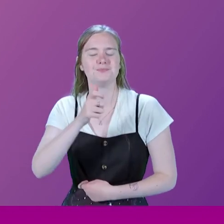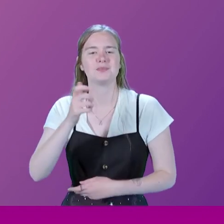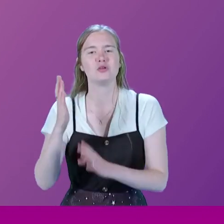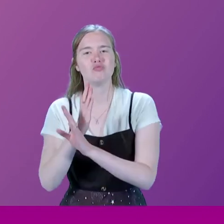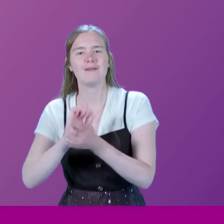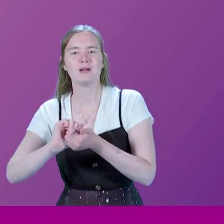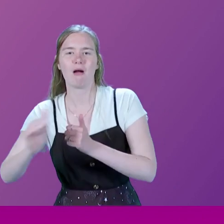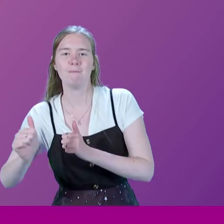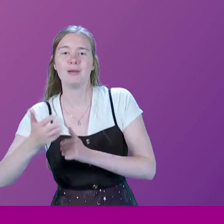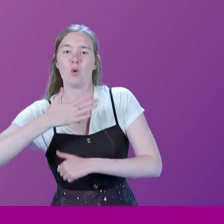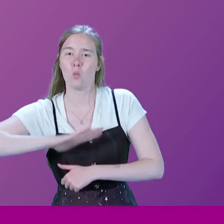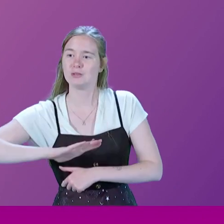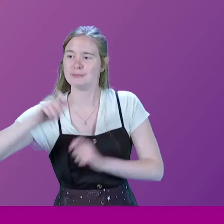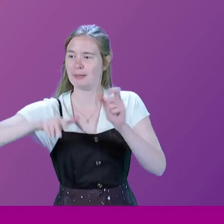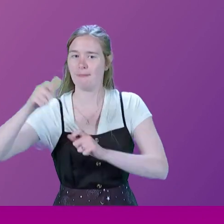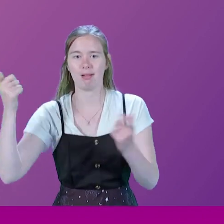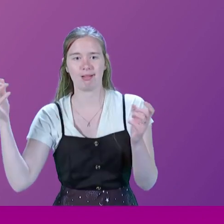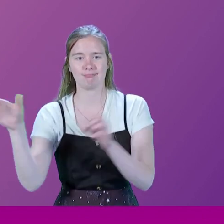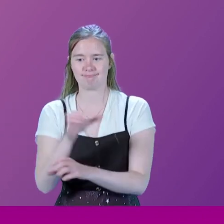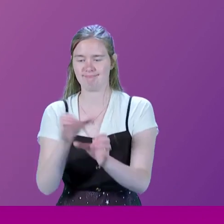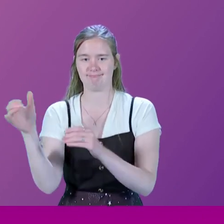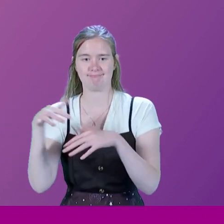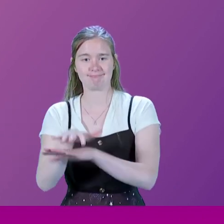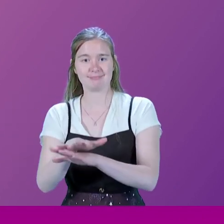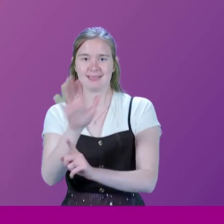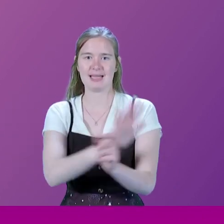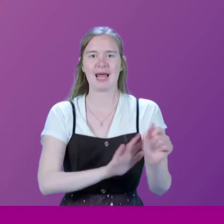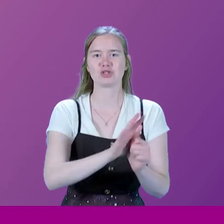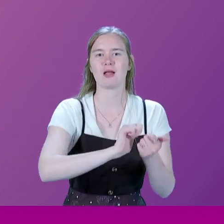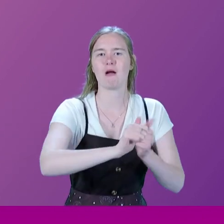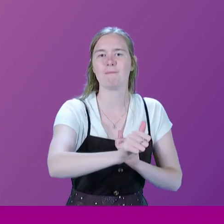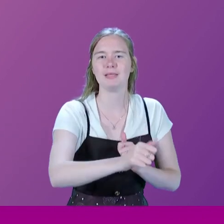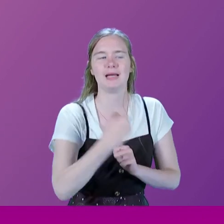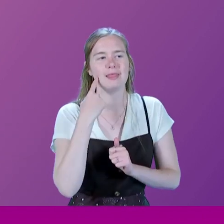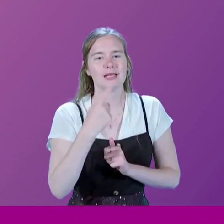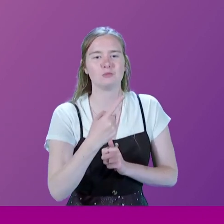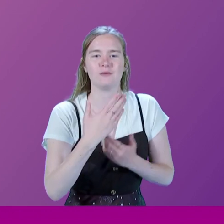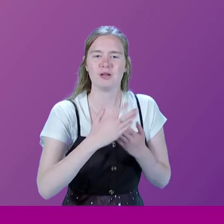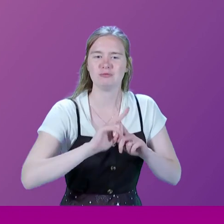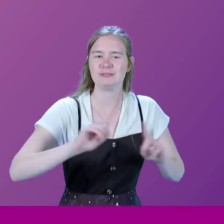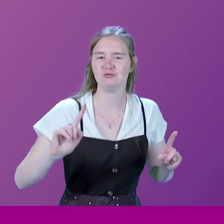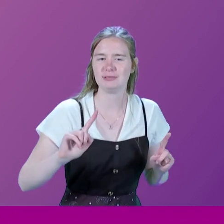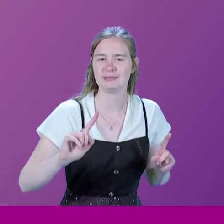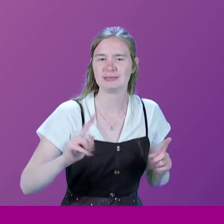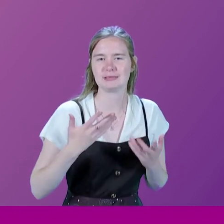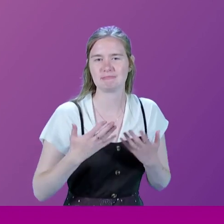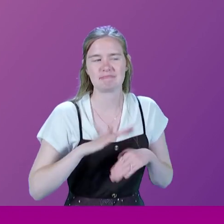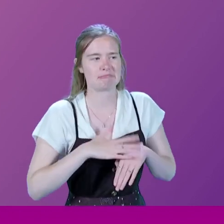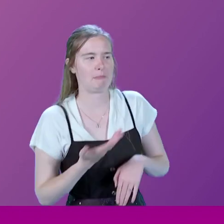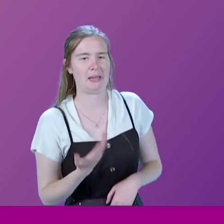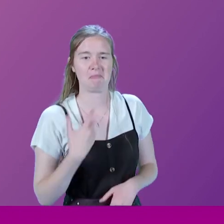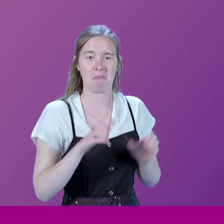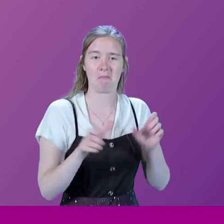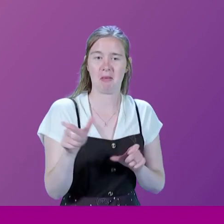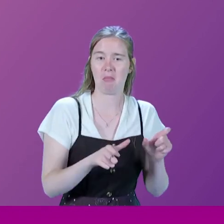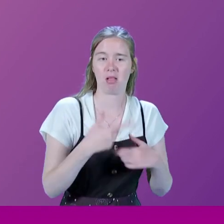companies did really want to have passengers. I mean, the nationalized companies, I think, were fairly indifferent to whether they had passengers or not,